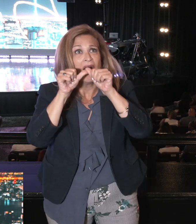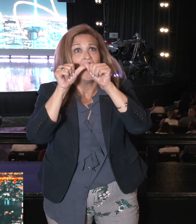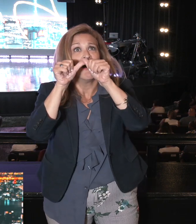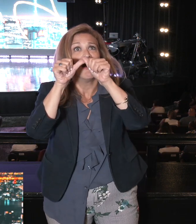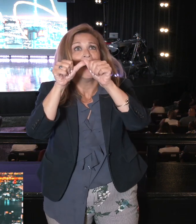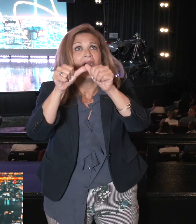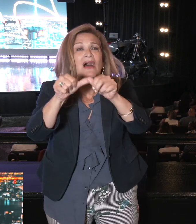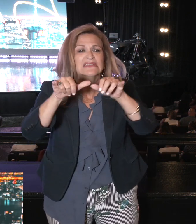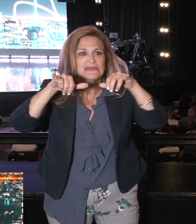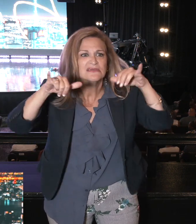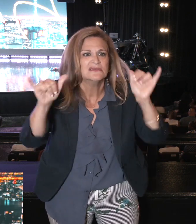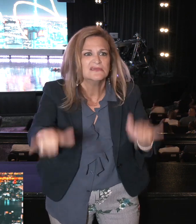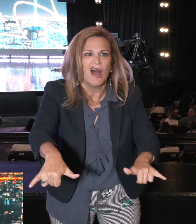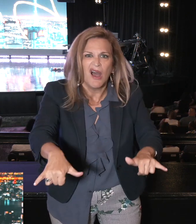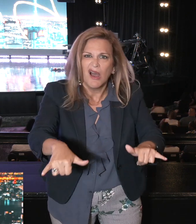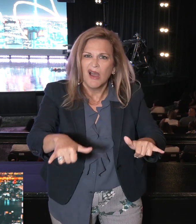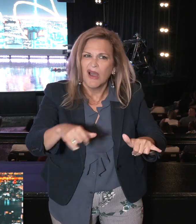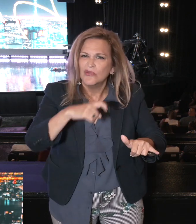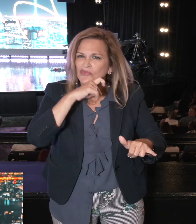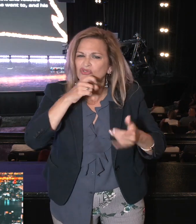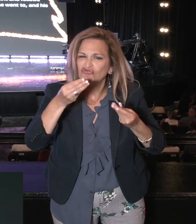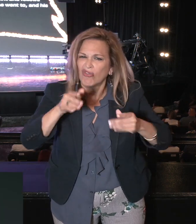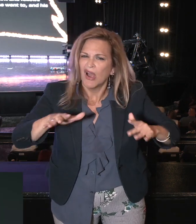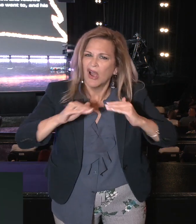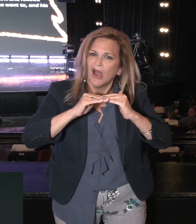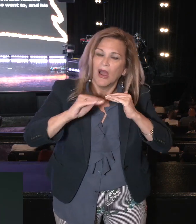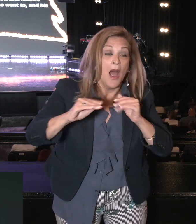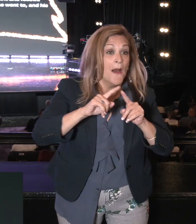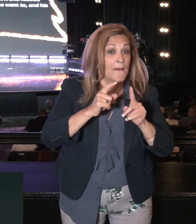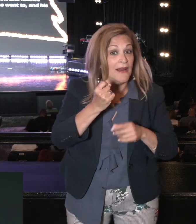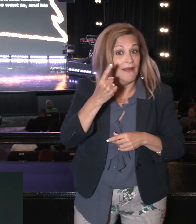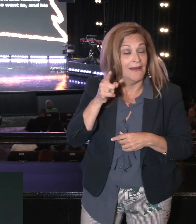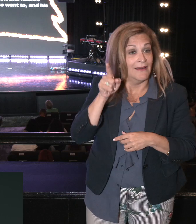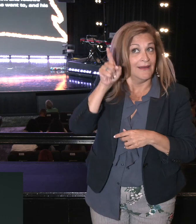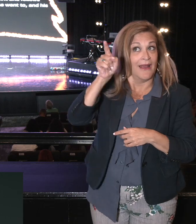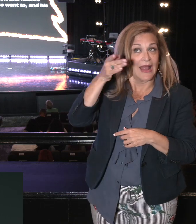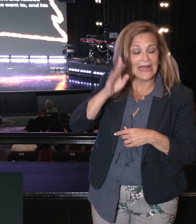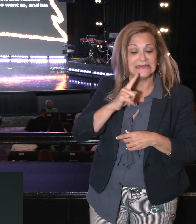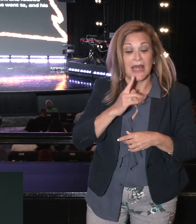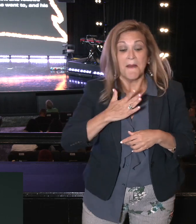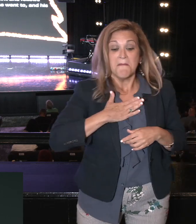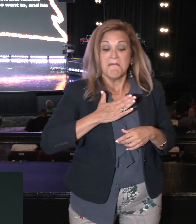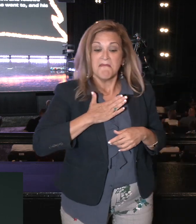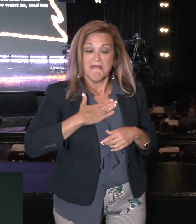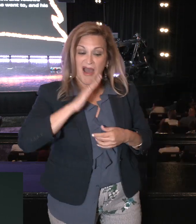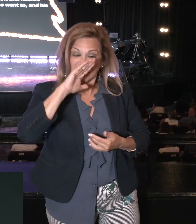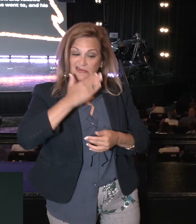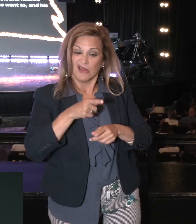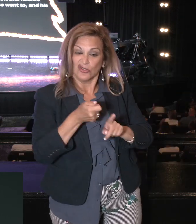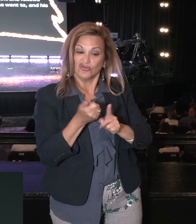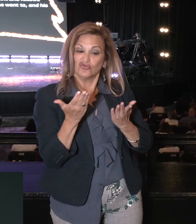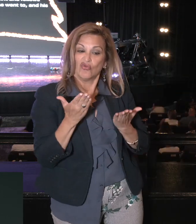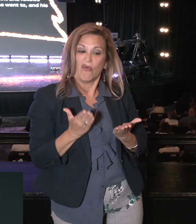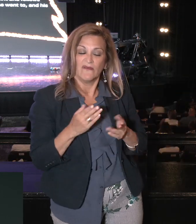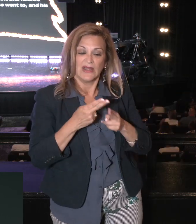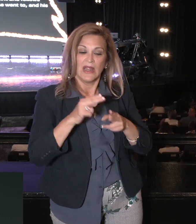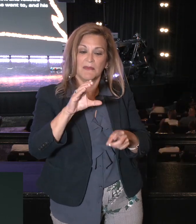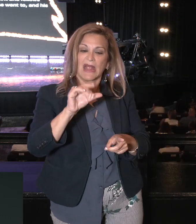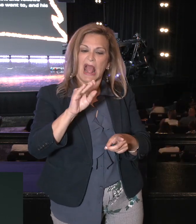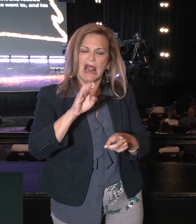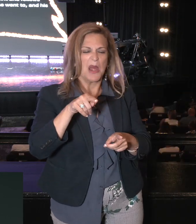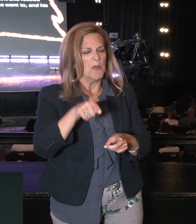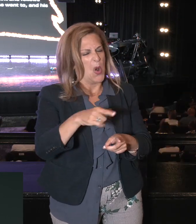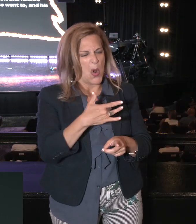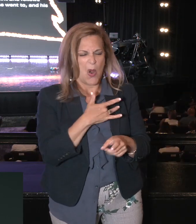14.24, my servant Caleb has a different spirit, for he follows me wholeheartedly. Listen to this. And I will bring him